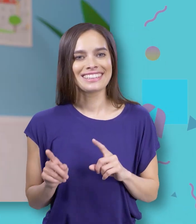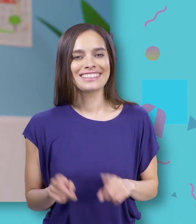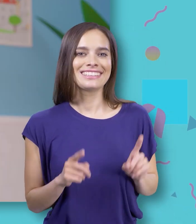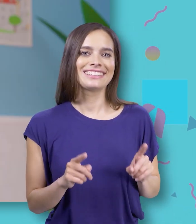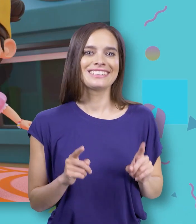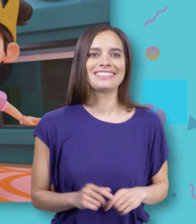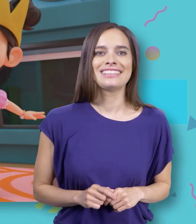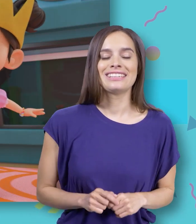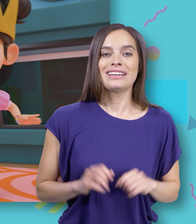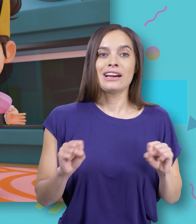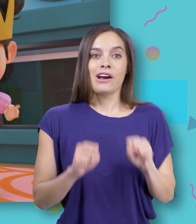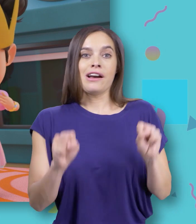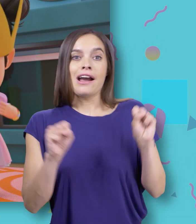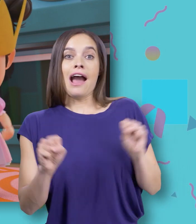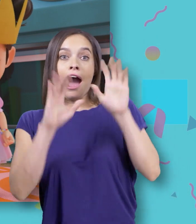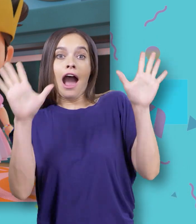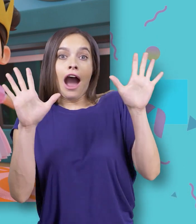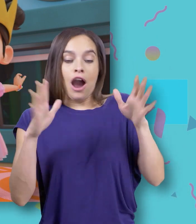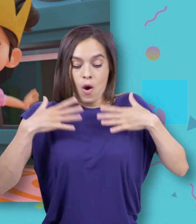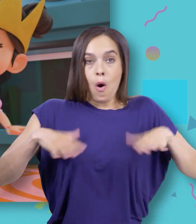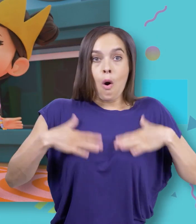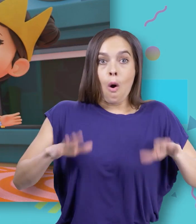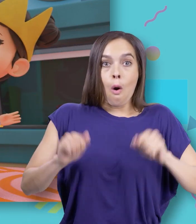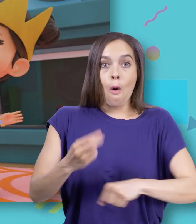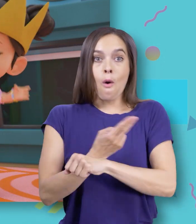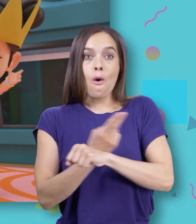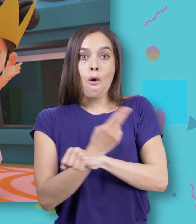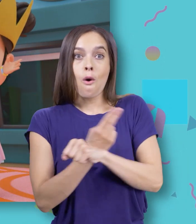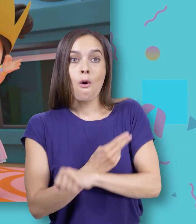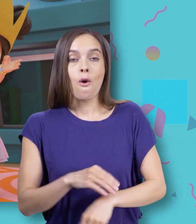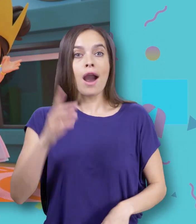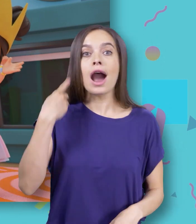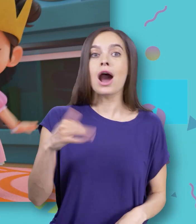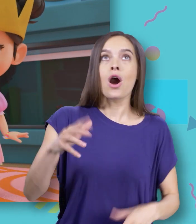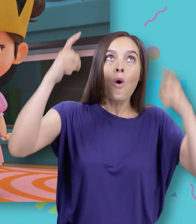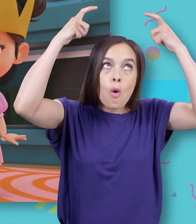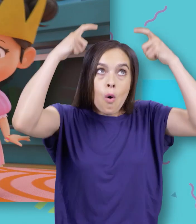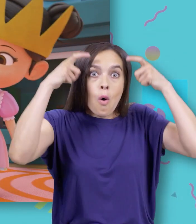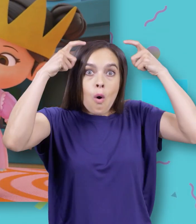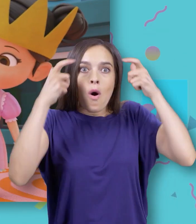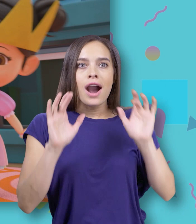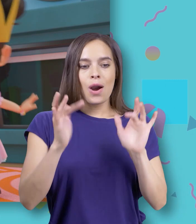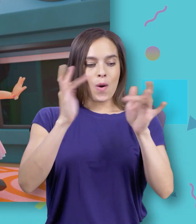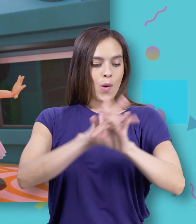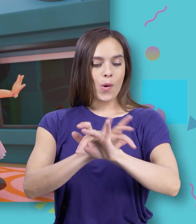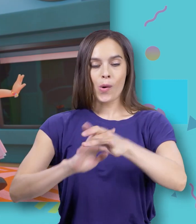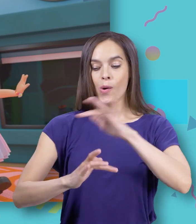Dress can wear a magic gown I can wear a golden crown Shiny jewels that match my